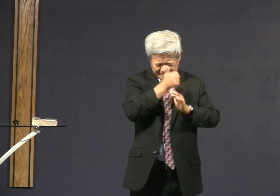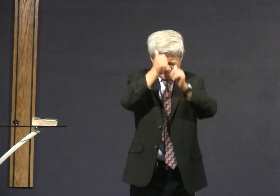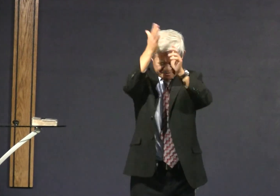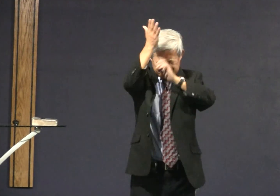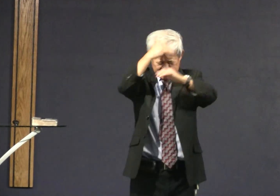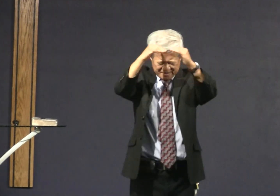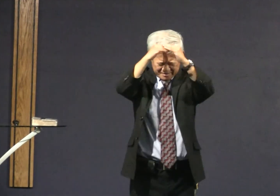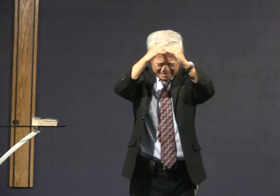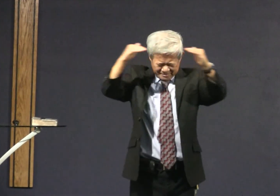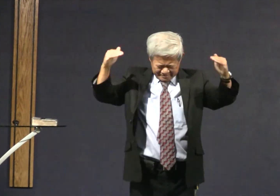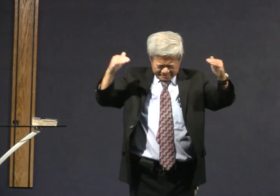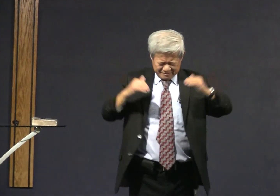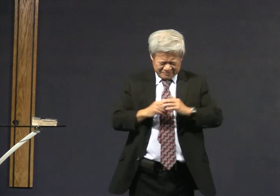our Father in heaven.